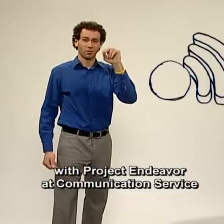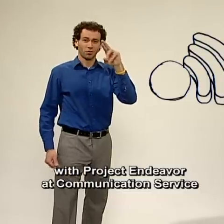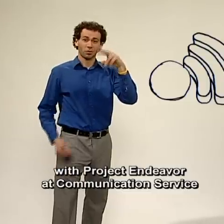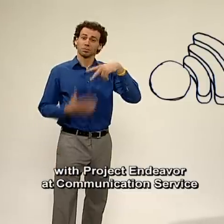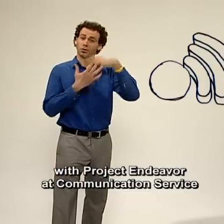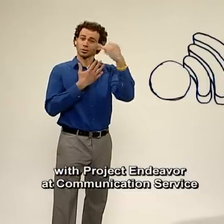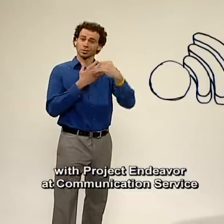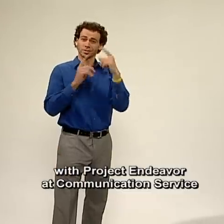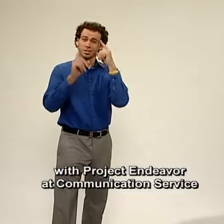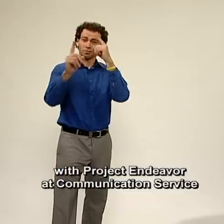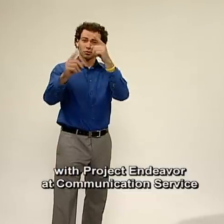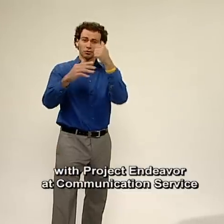for the Deaf.